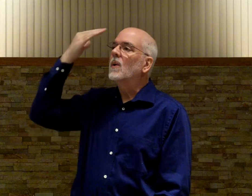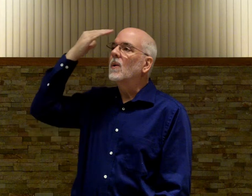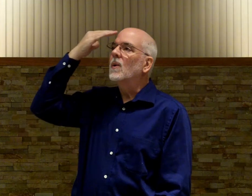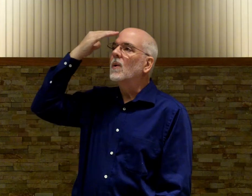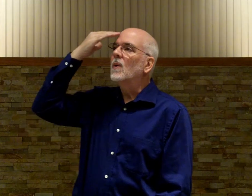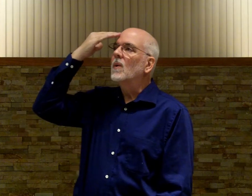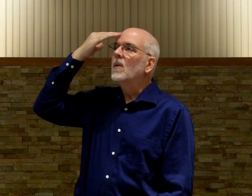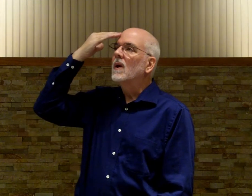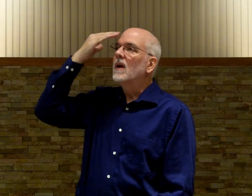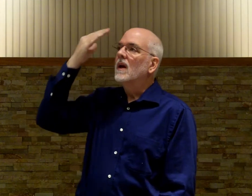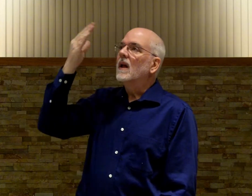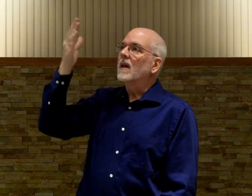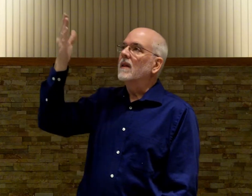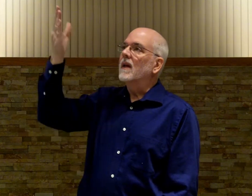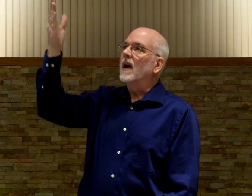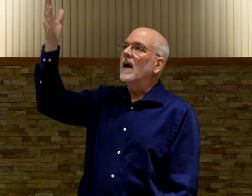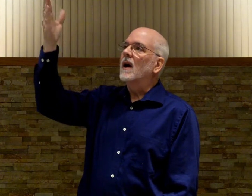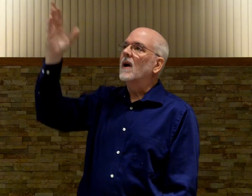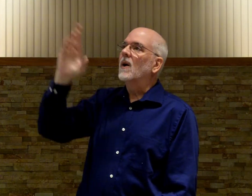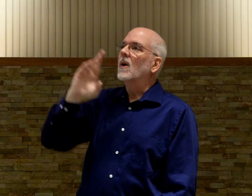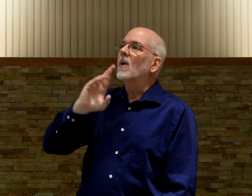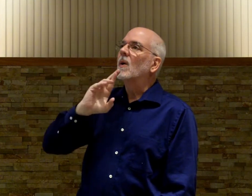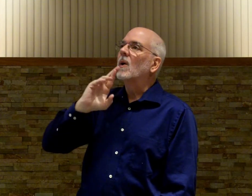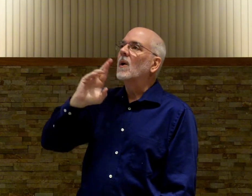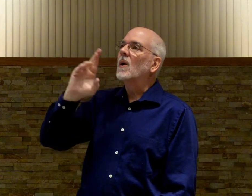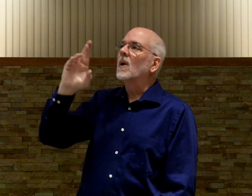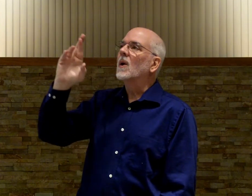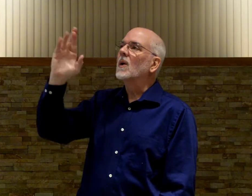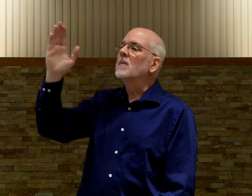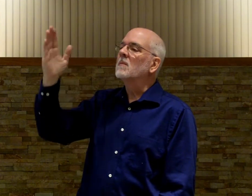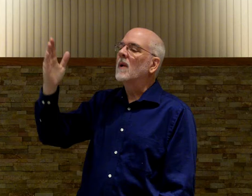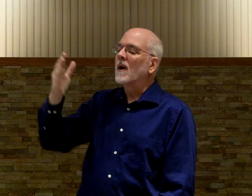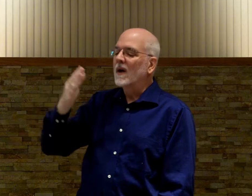Thou art mine.